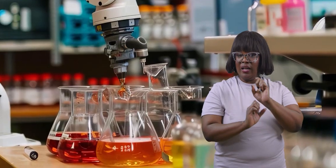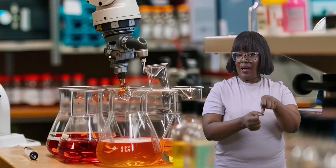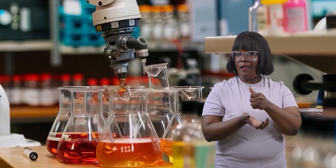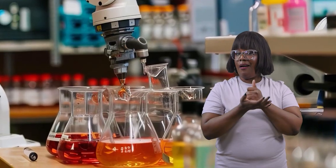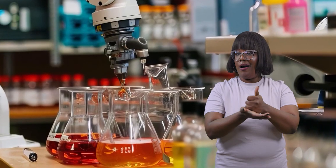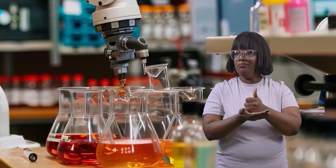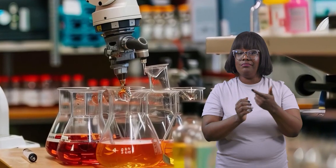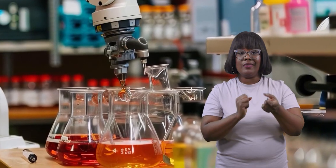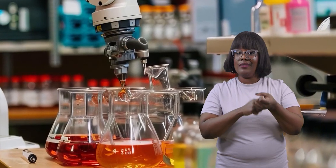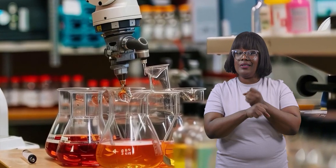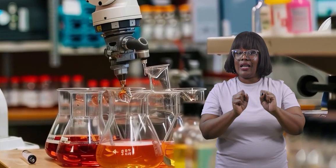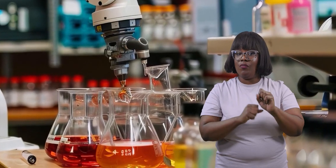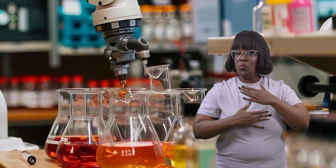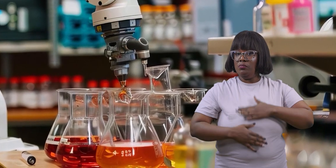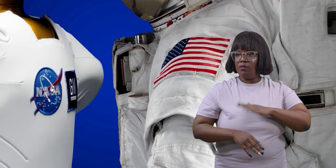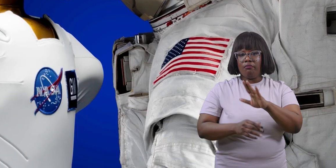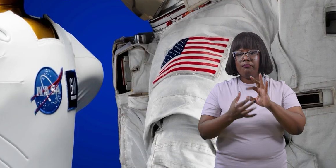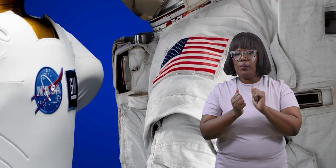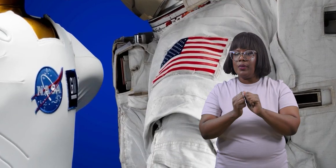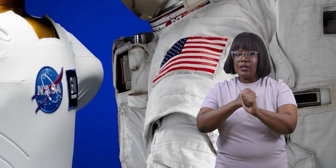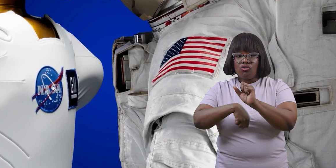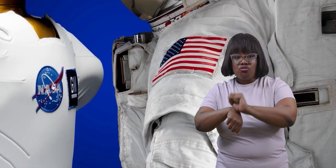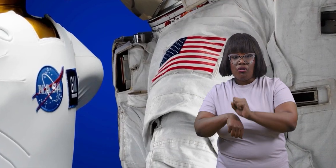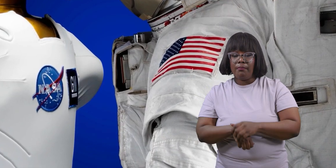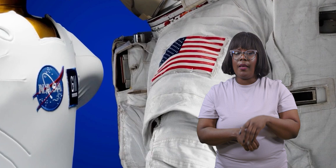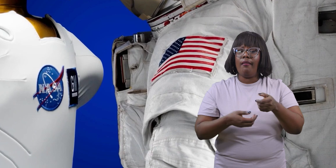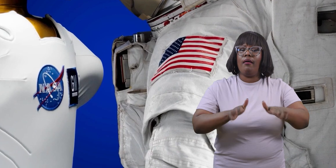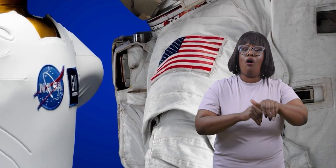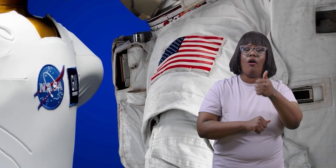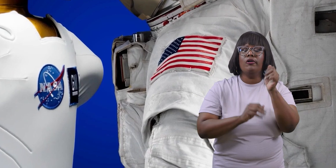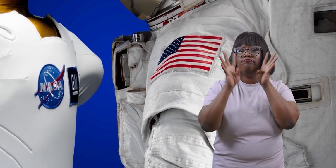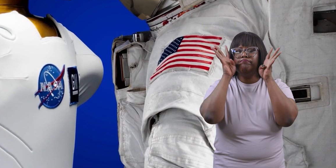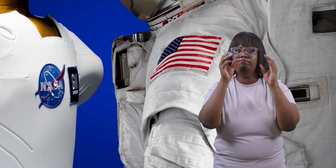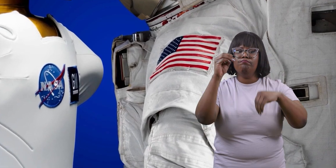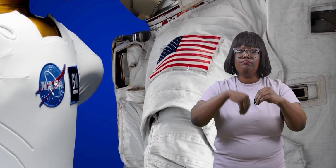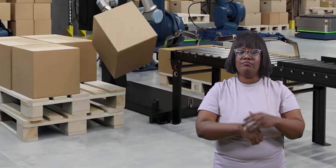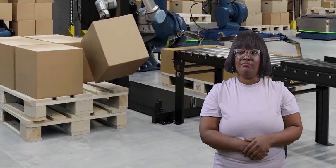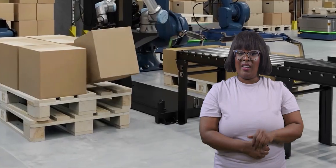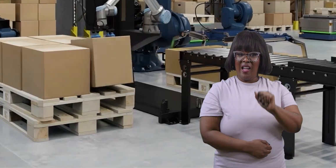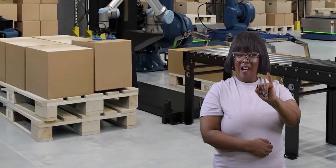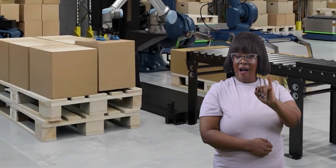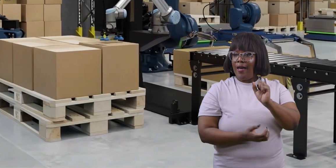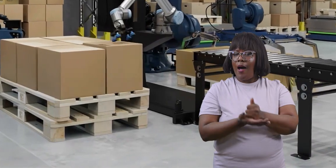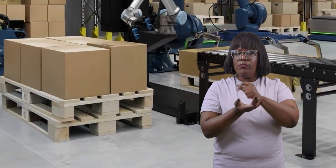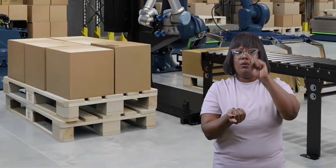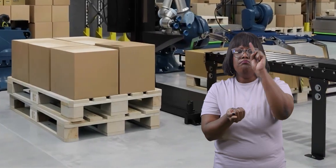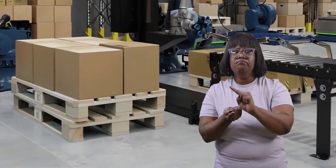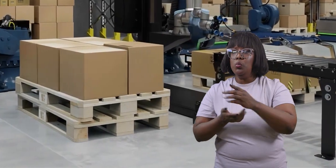humans from doing dangerous jobs And allows for new technological discoveries AI also lowers the possibility